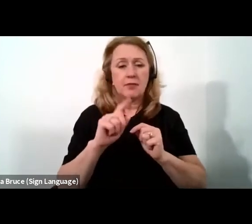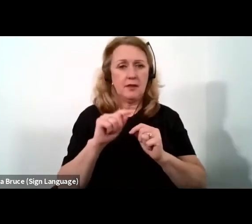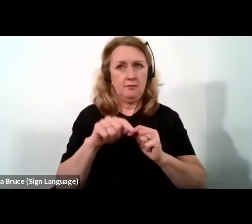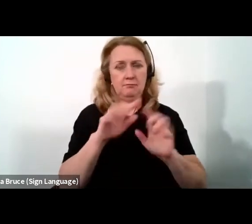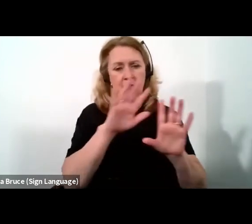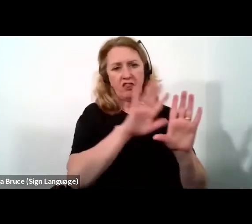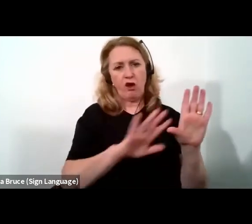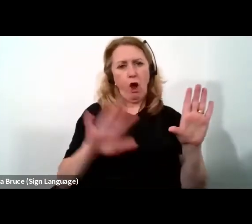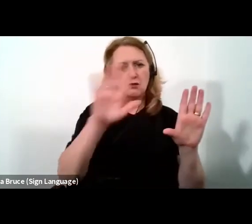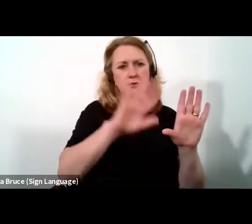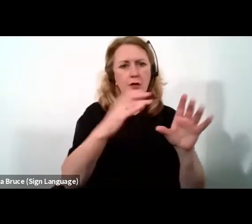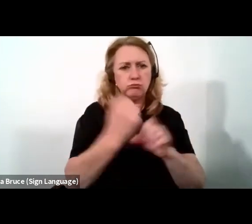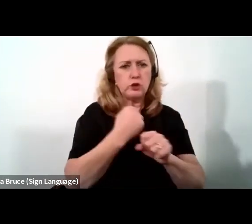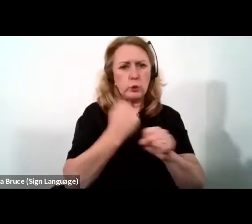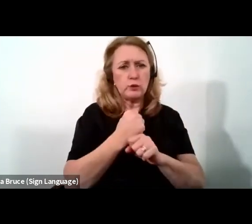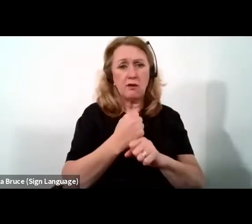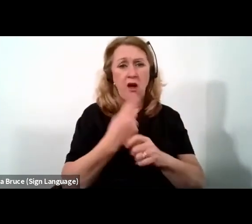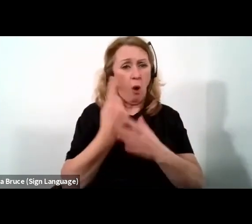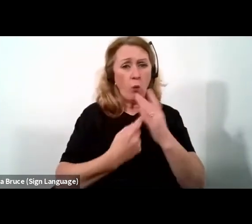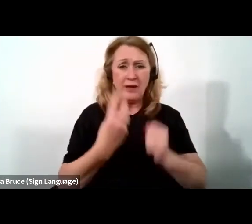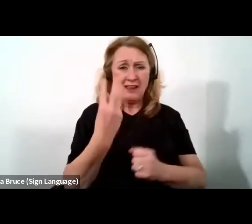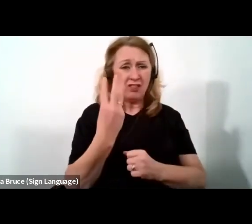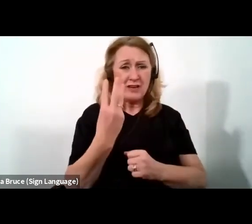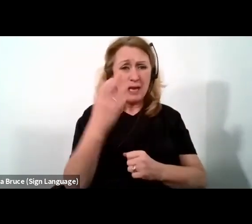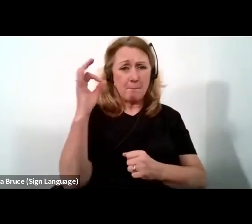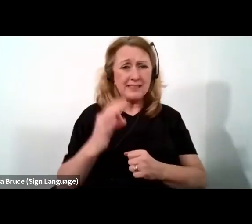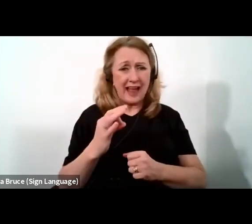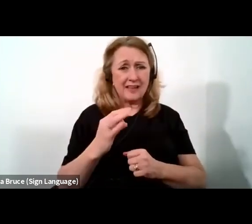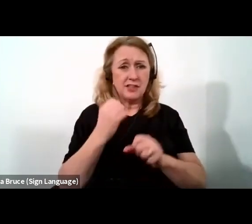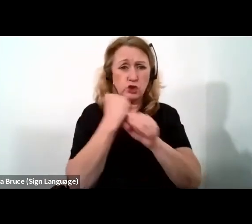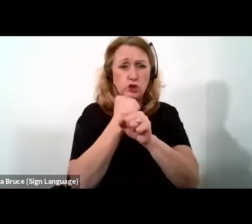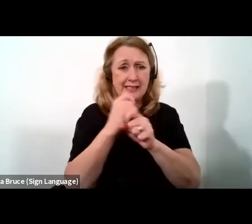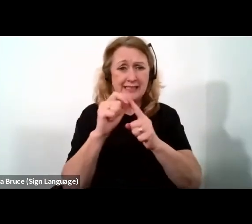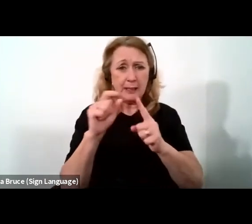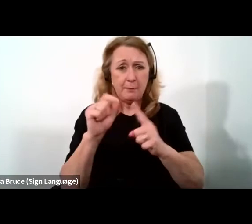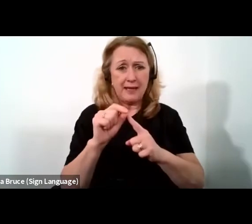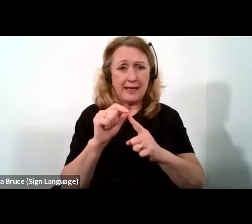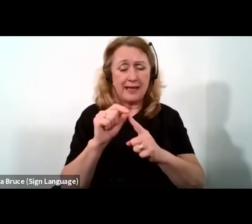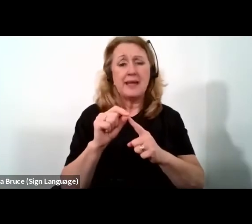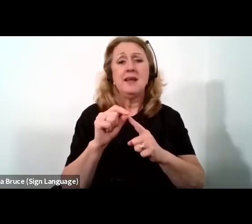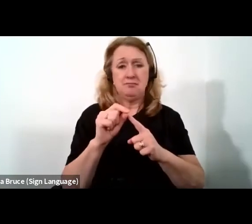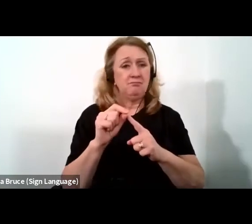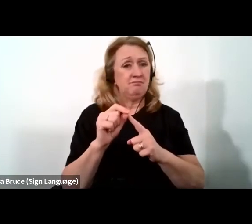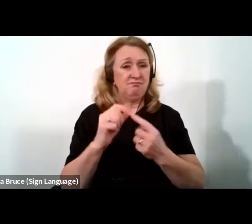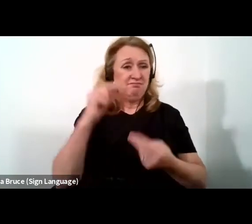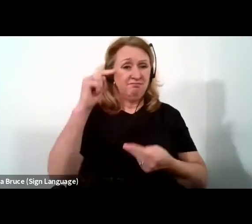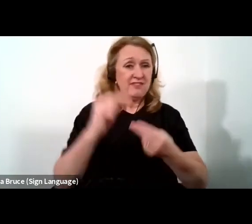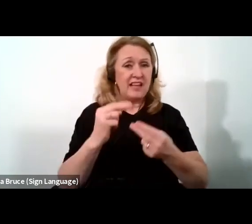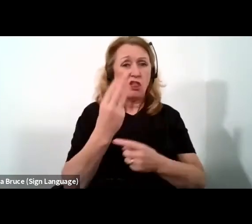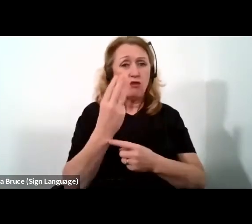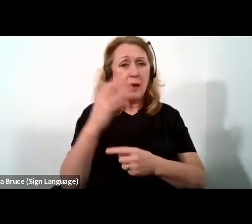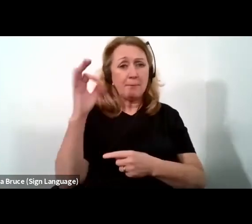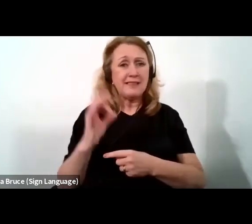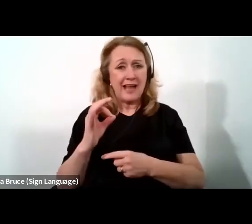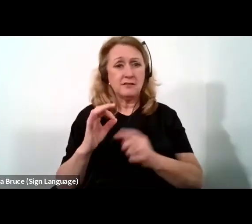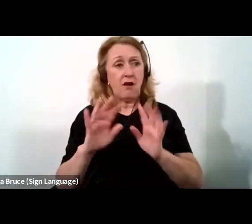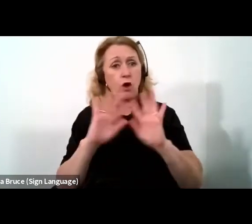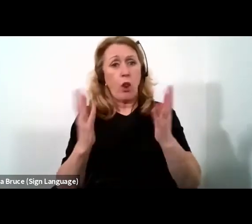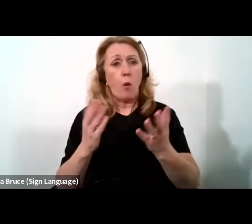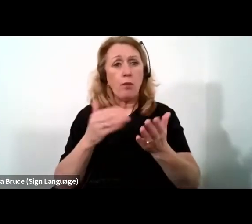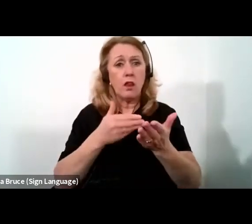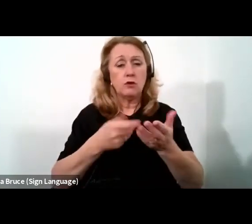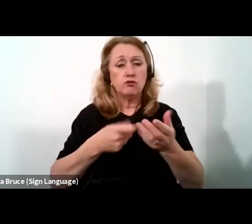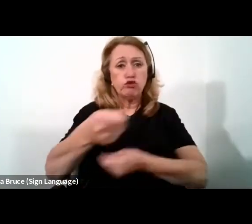continent produces only 3% of global GDP, accounts for less than 3% of global trade,